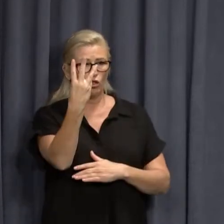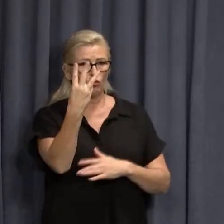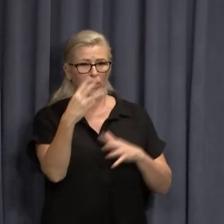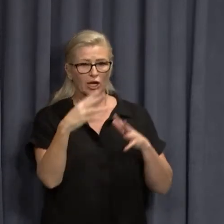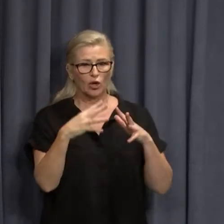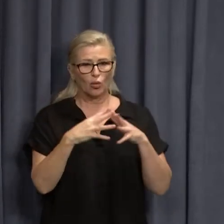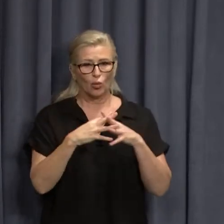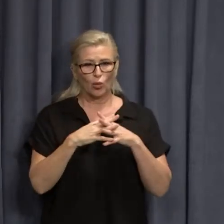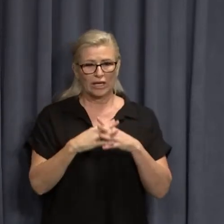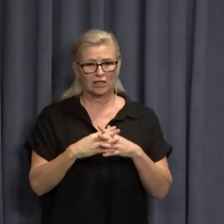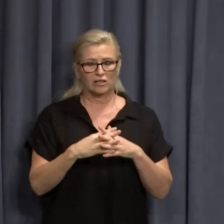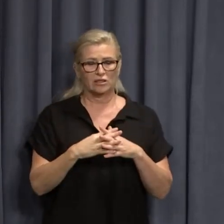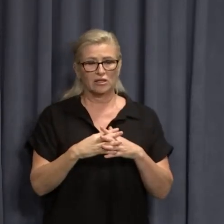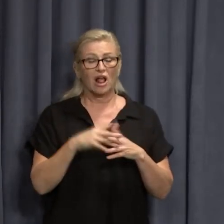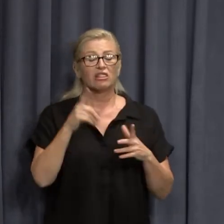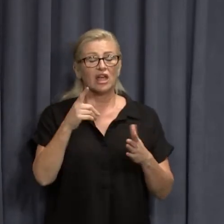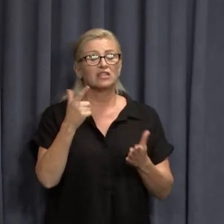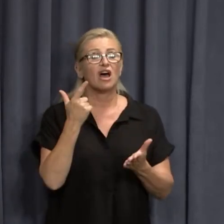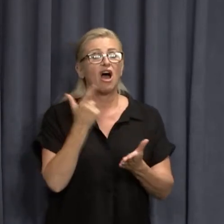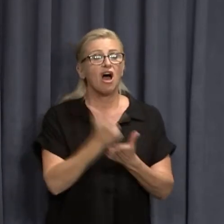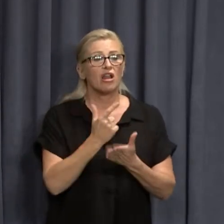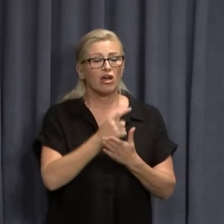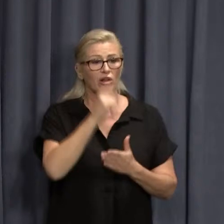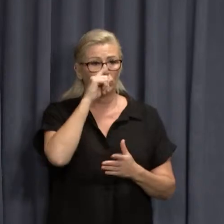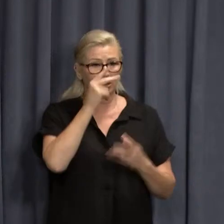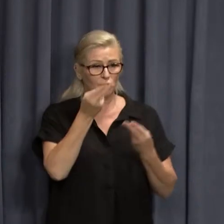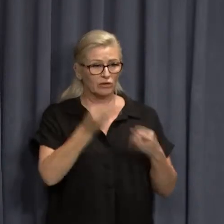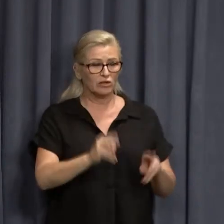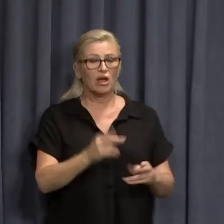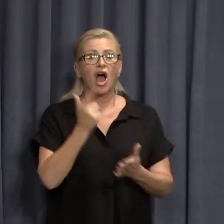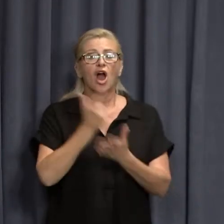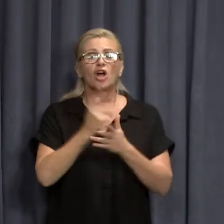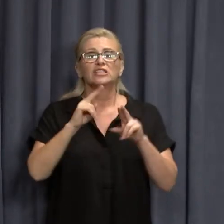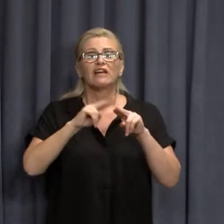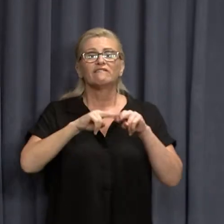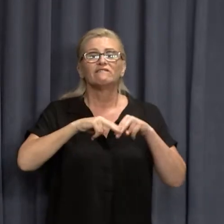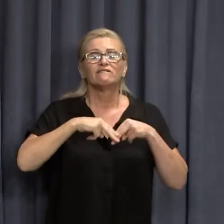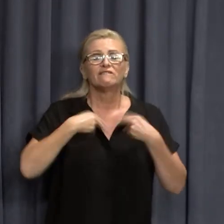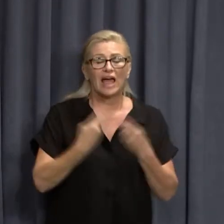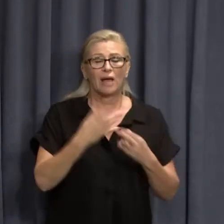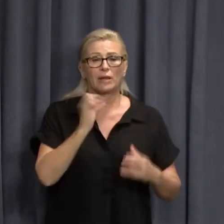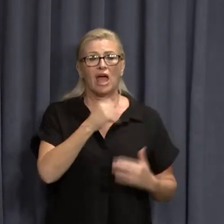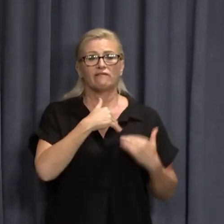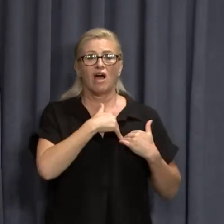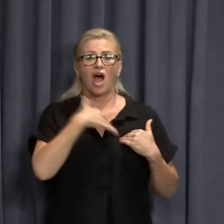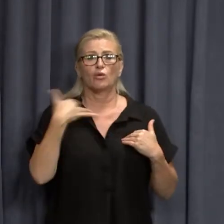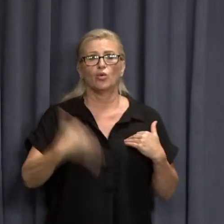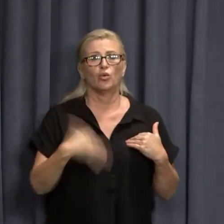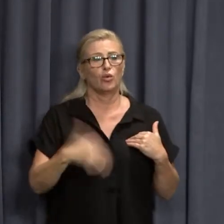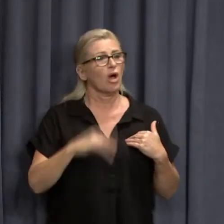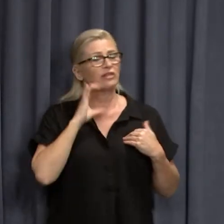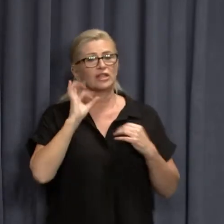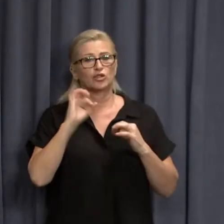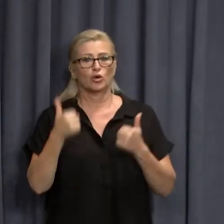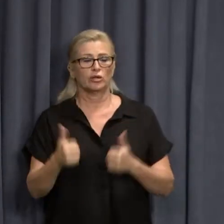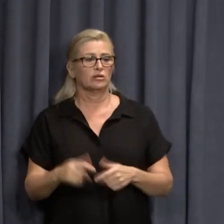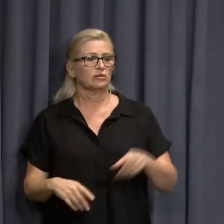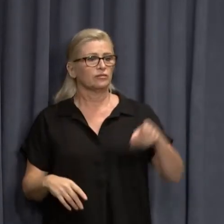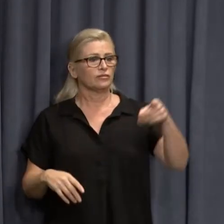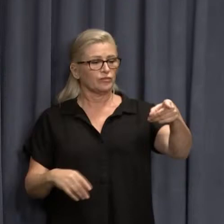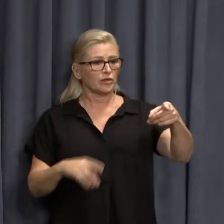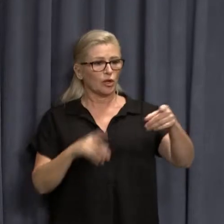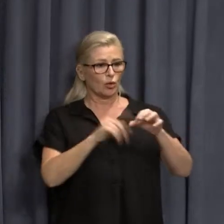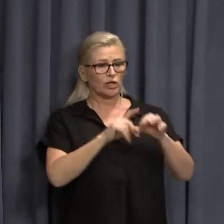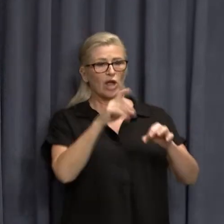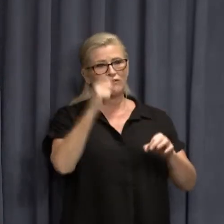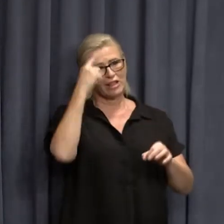Now, that is a lot of people and a lot of families who have suffered. And I don't think we should play that down. But you would have to break down how many of